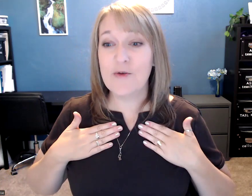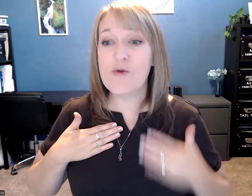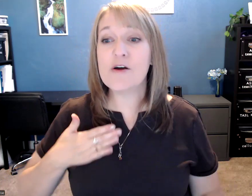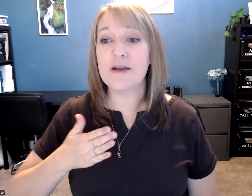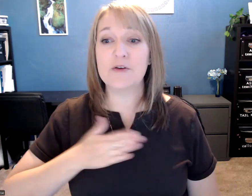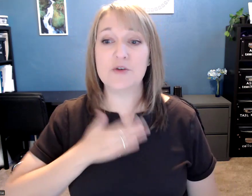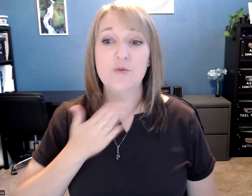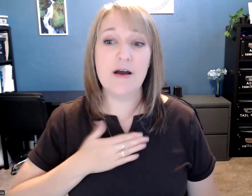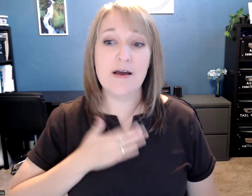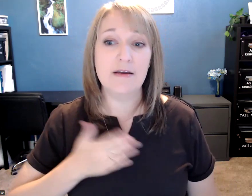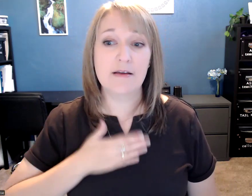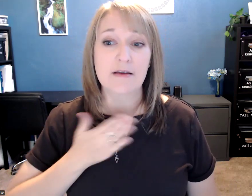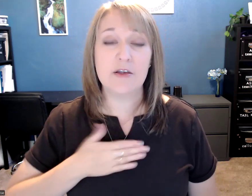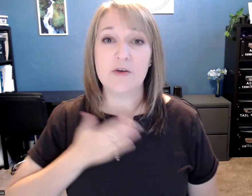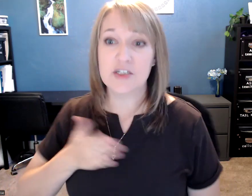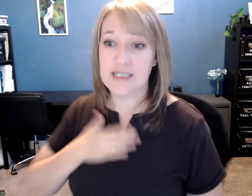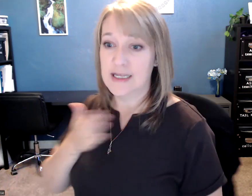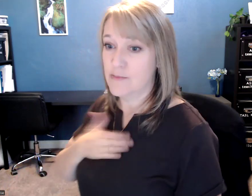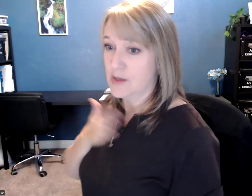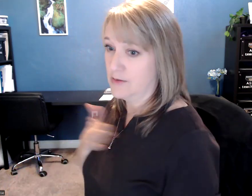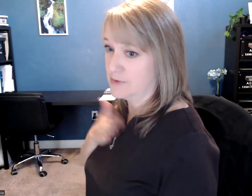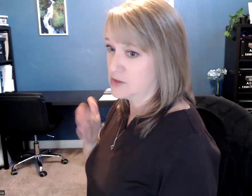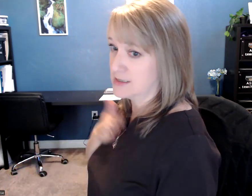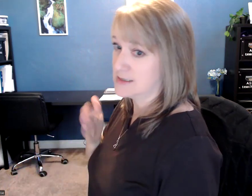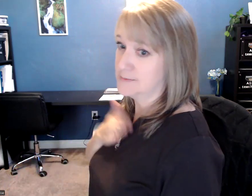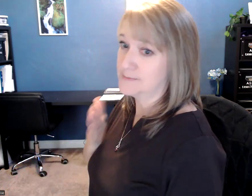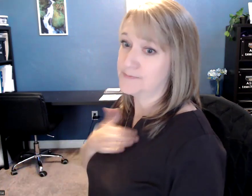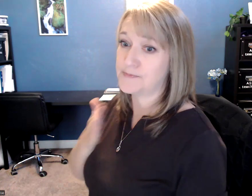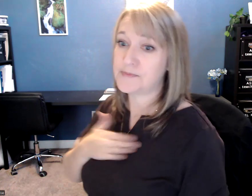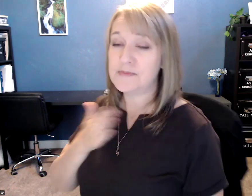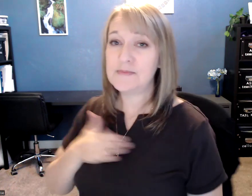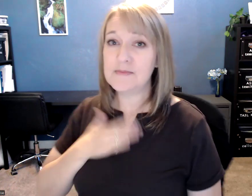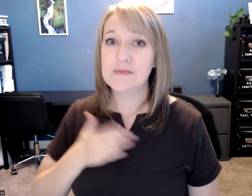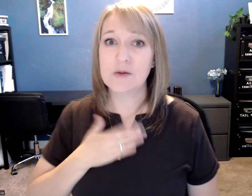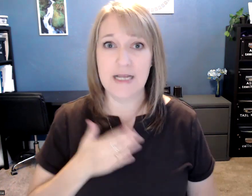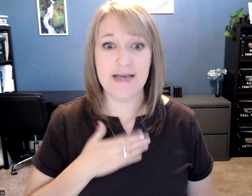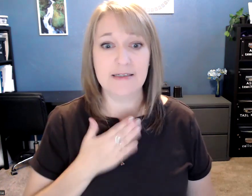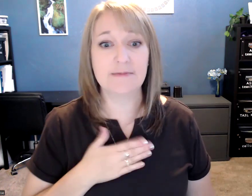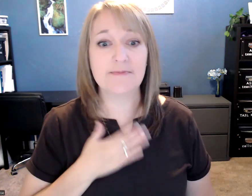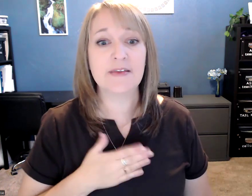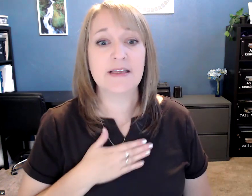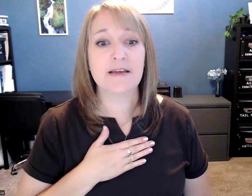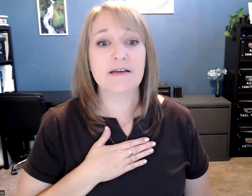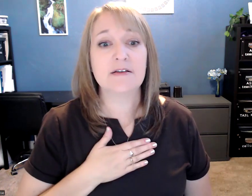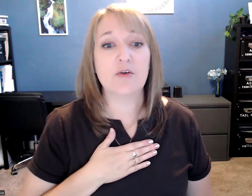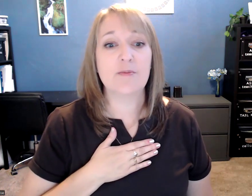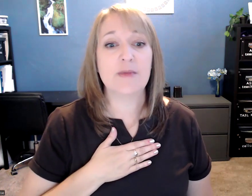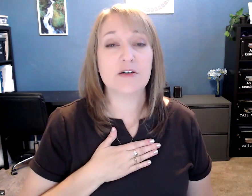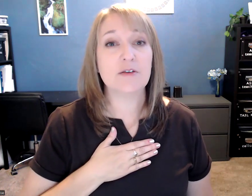Or if you do one, you can just hit in the middle of your chest. One hand. So make sure you